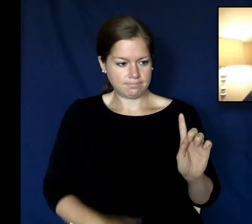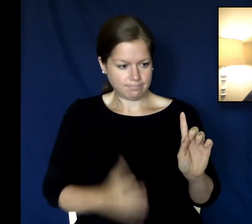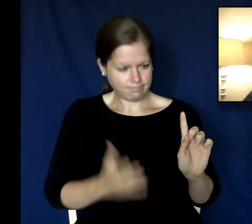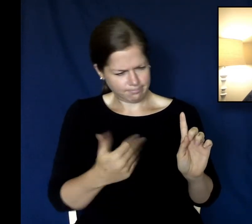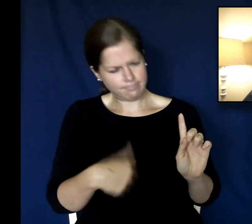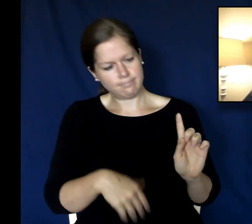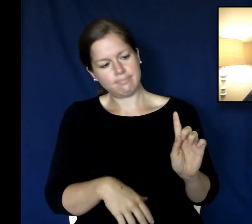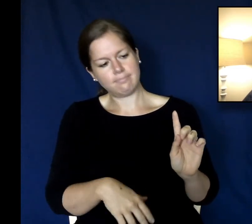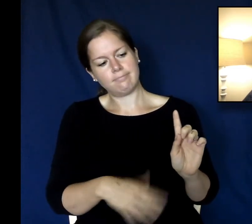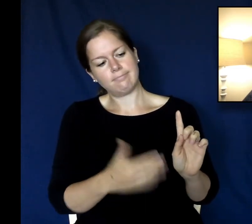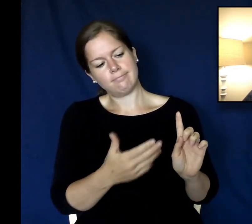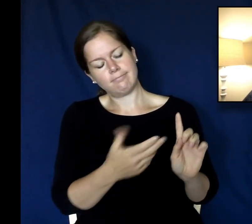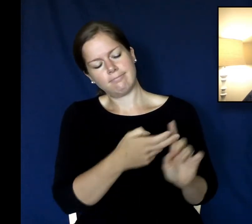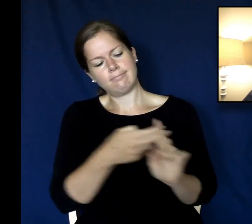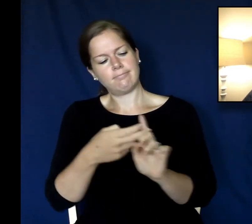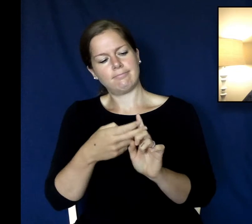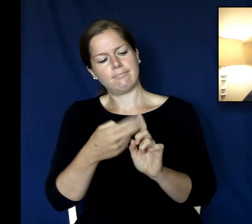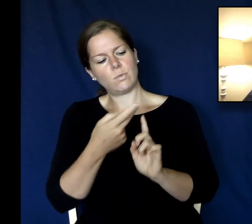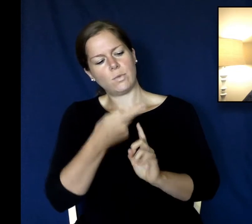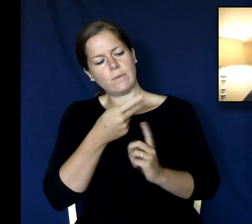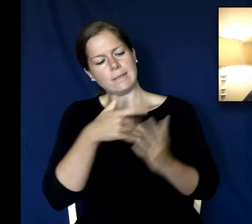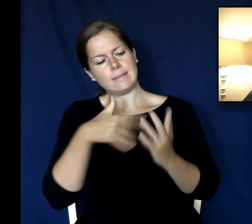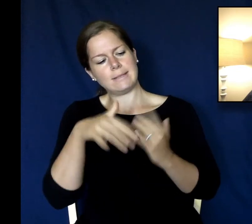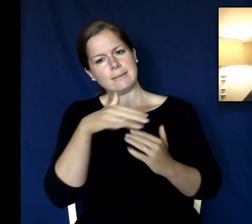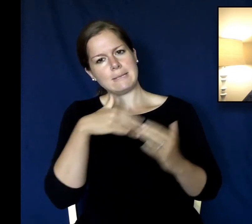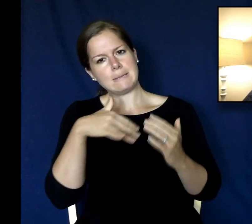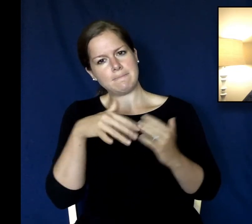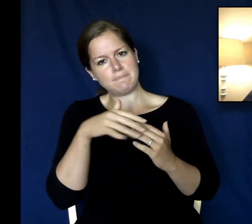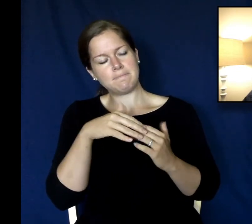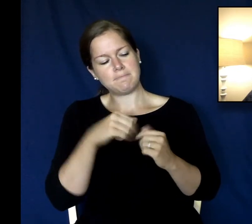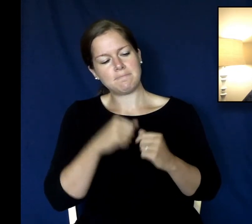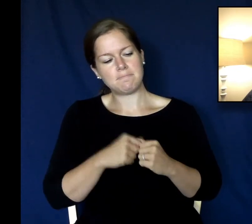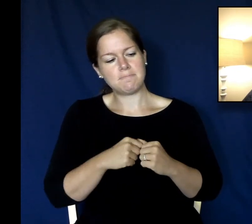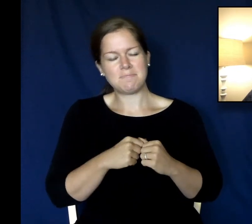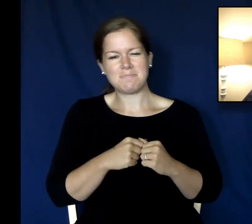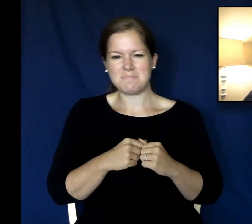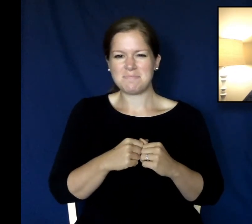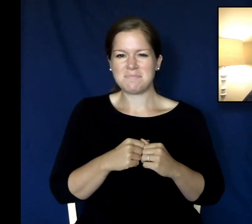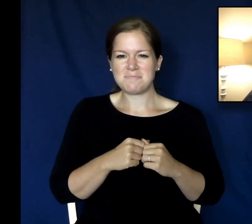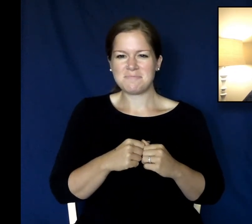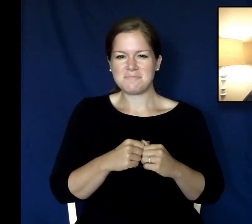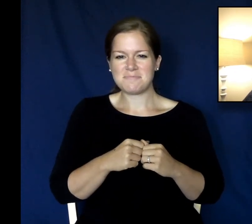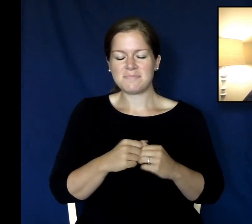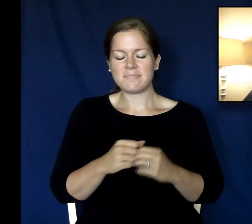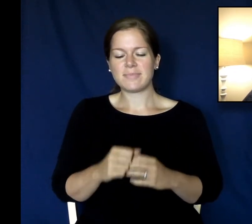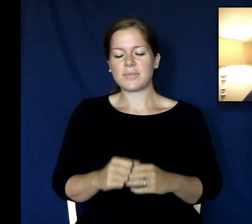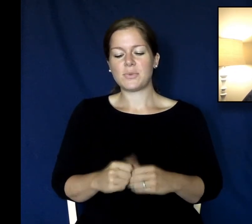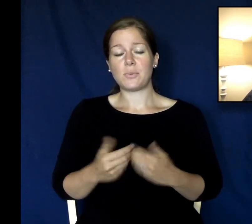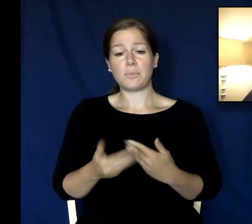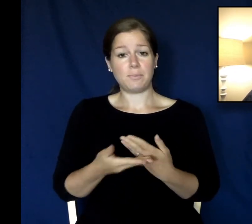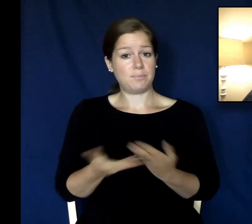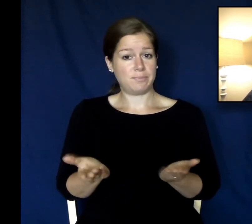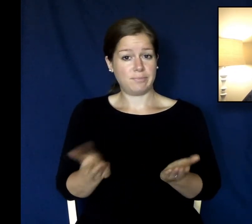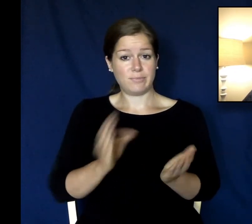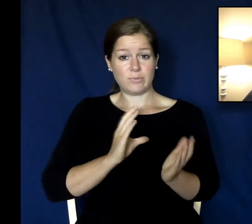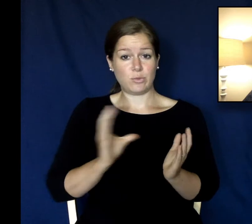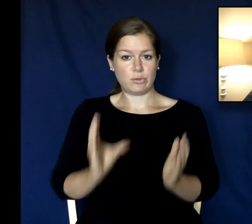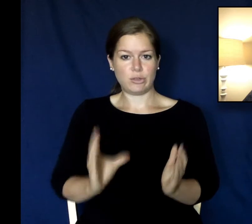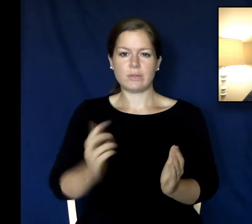said Zacchaeus come out of the tree and let's go to your house and have a conversation now as Christians we